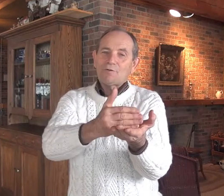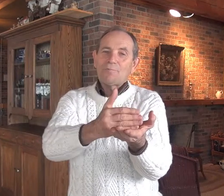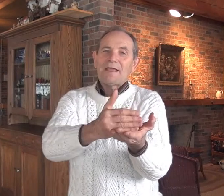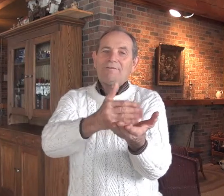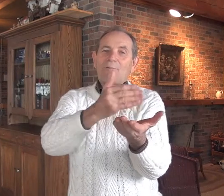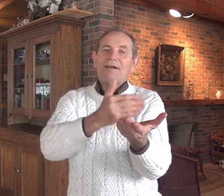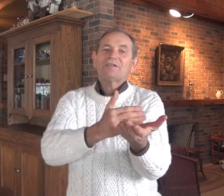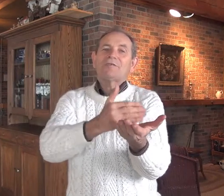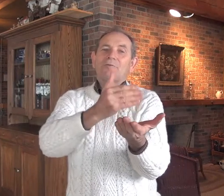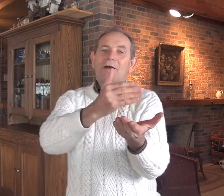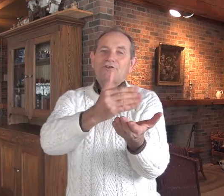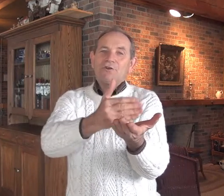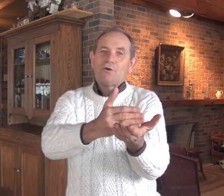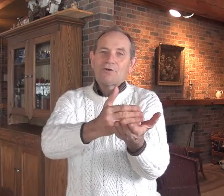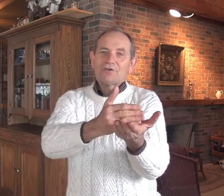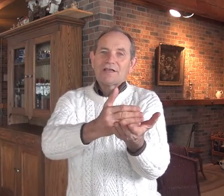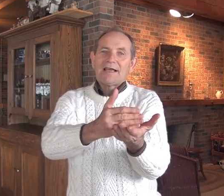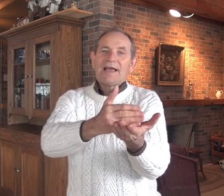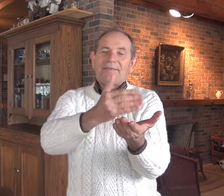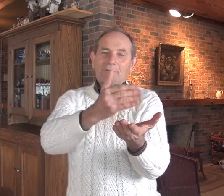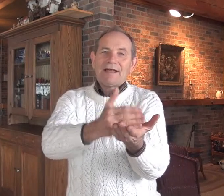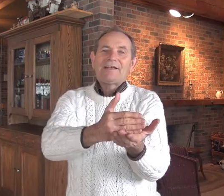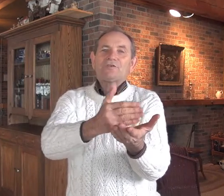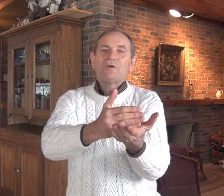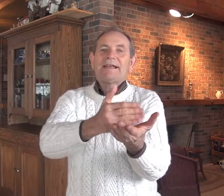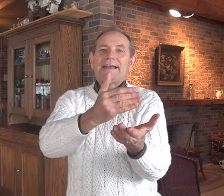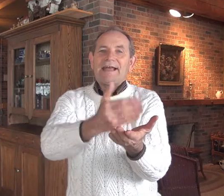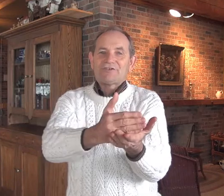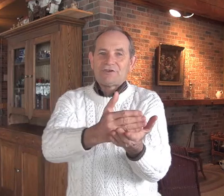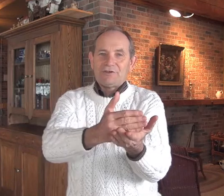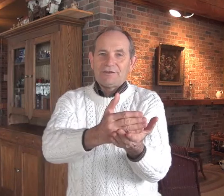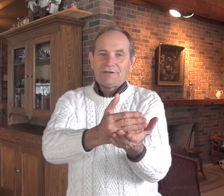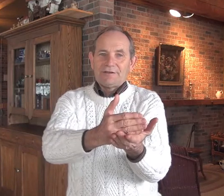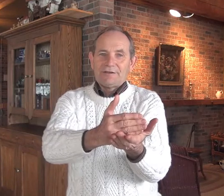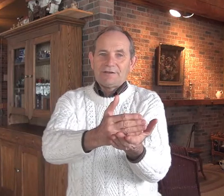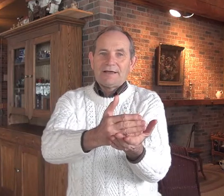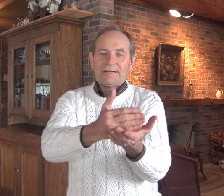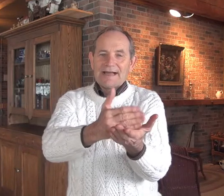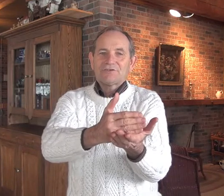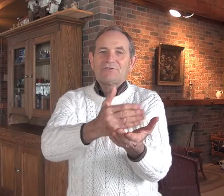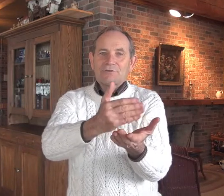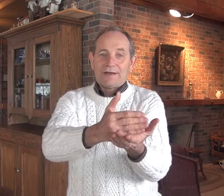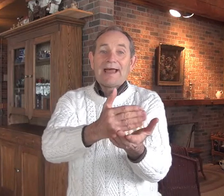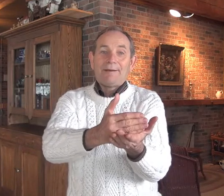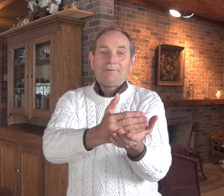room, everybody's got their marching orders and the plan's going to get executed and action is going to happen.